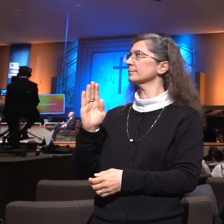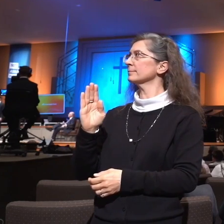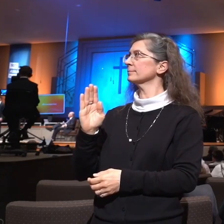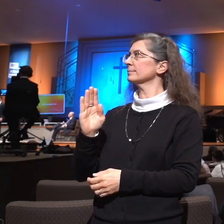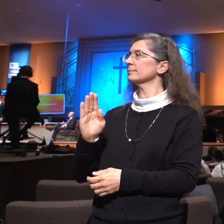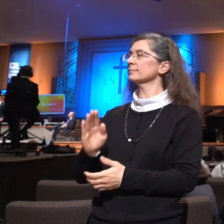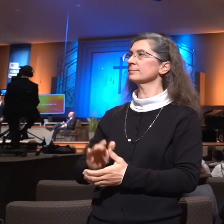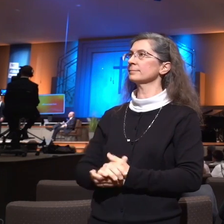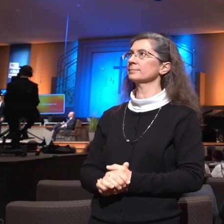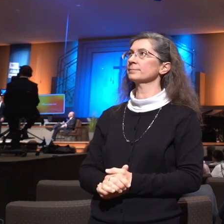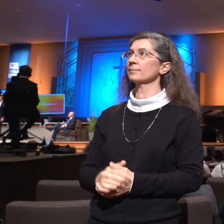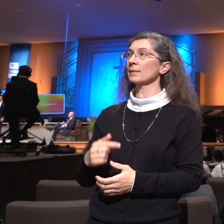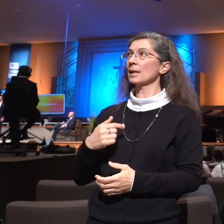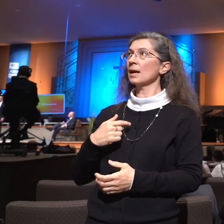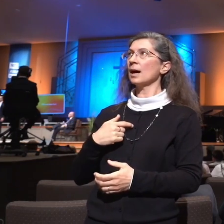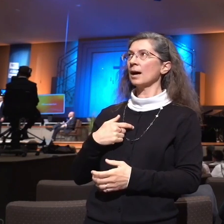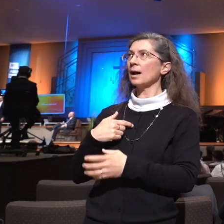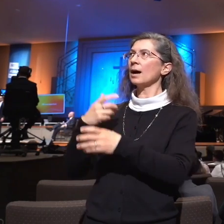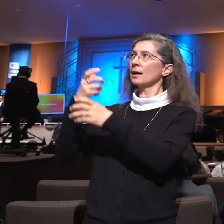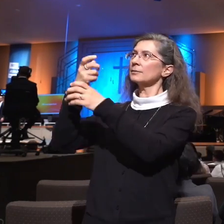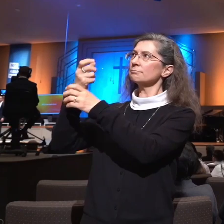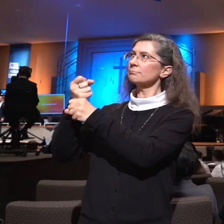I believe God.